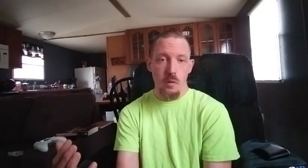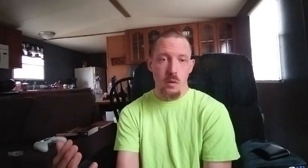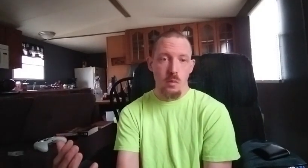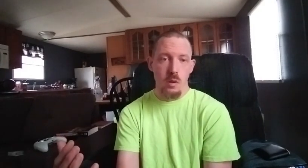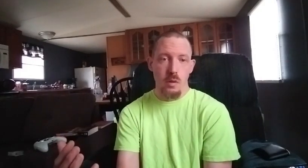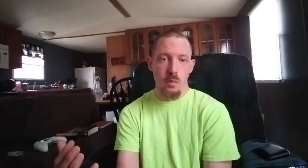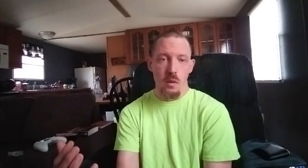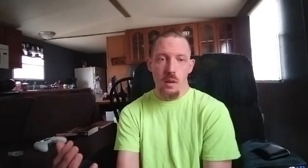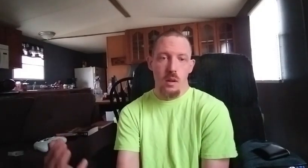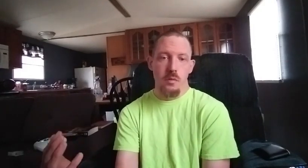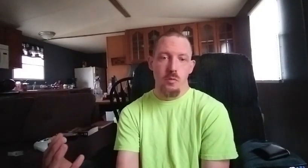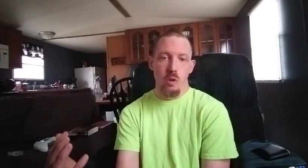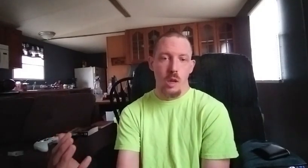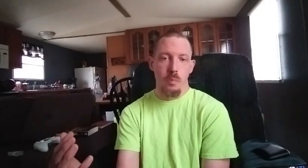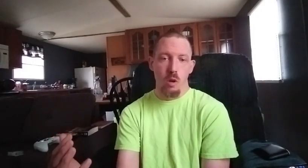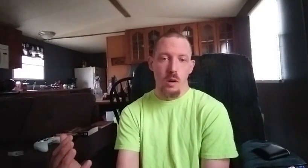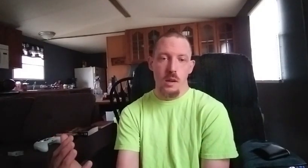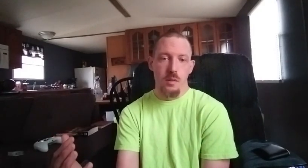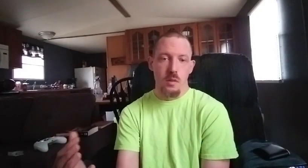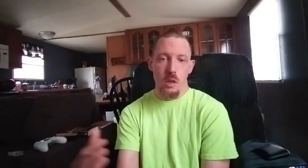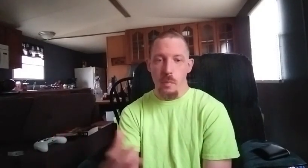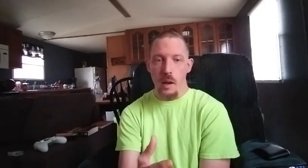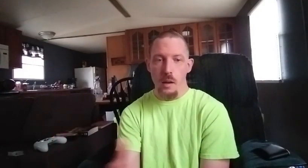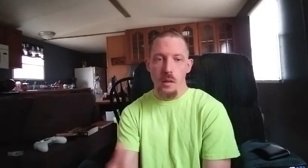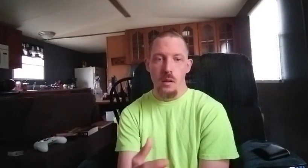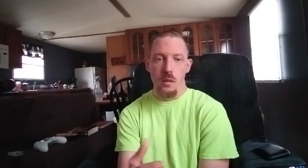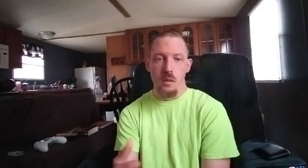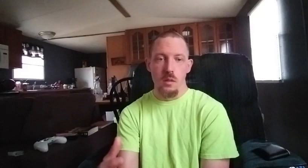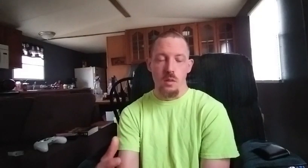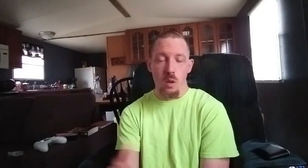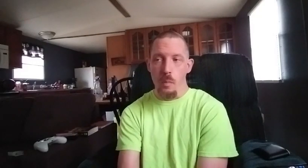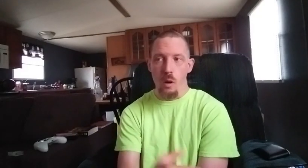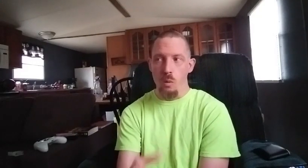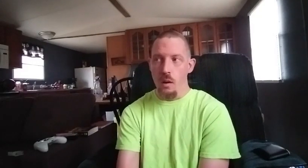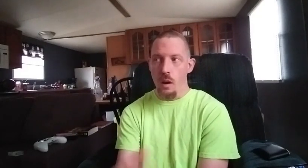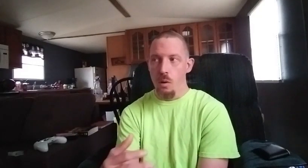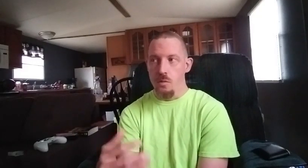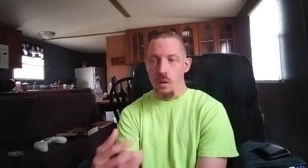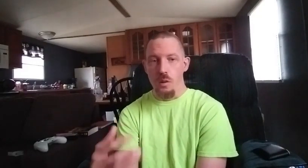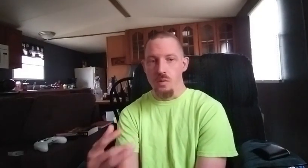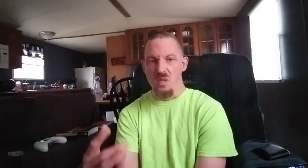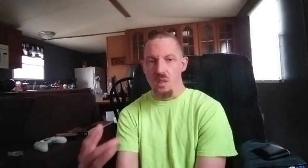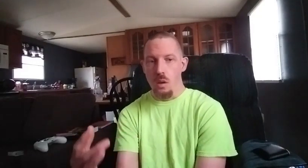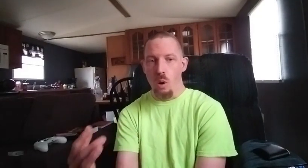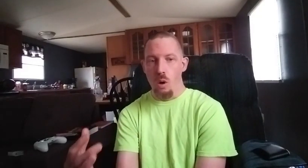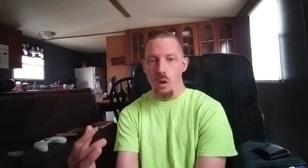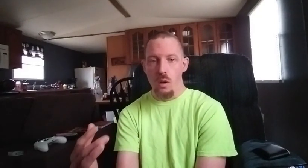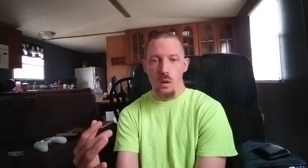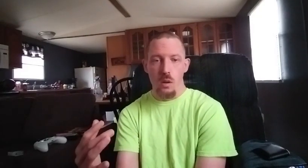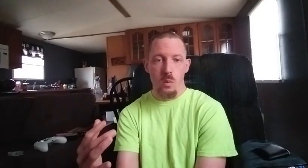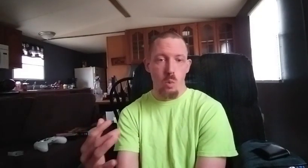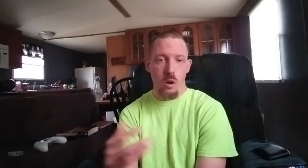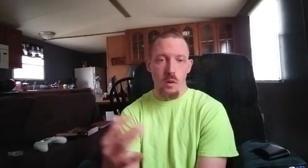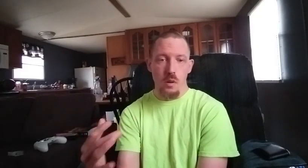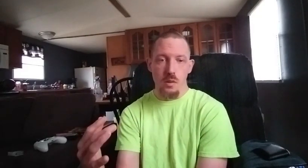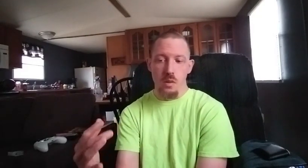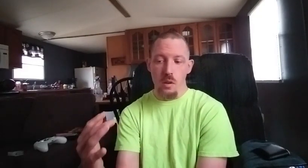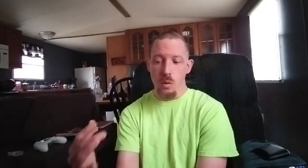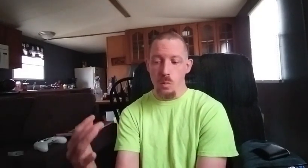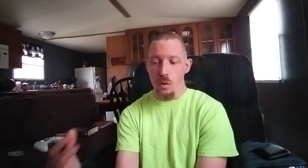you want to do in life you got to progress keep at it and no matter what how challenges get hard whatever it is that you want